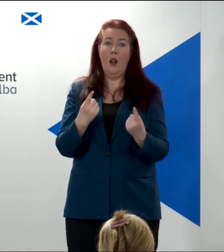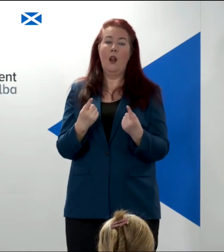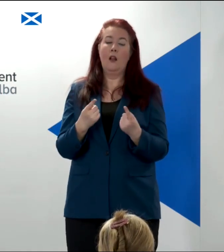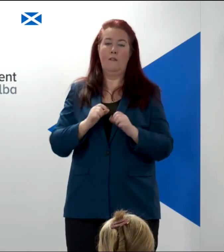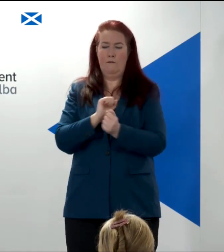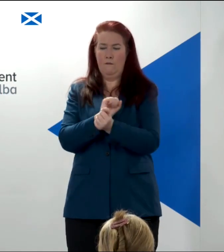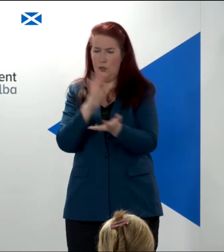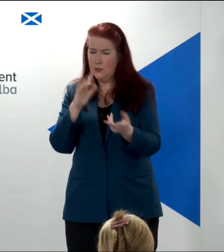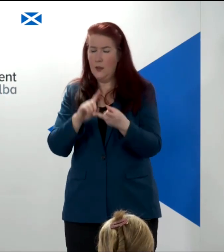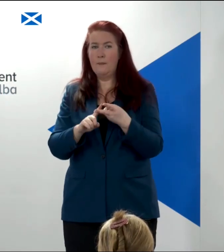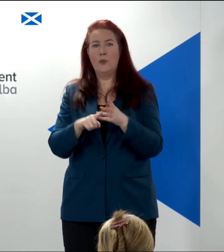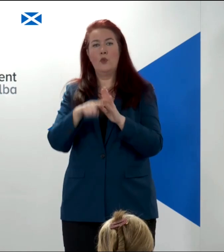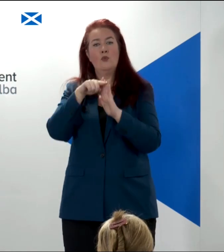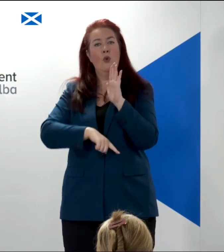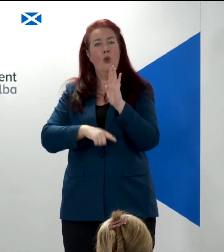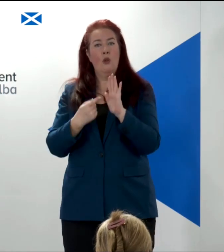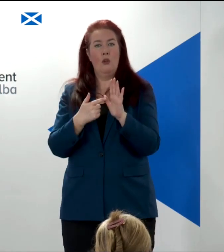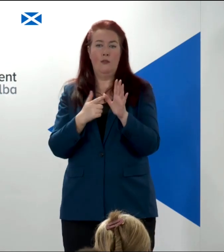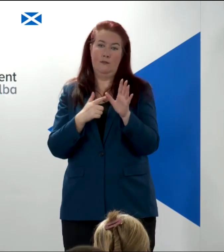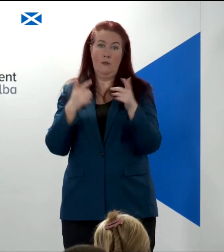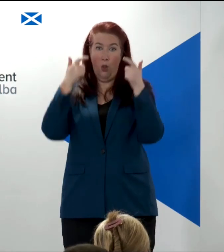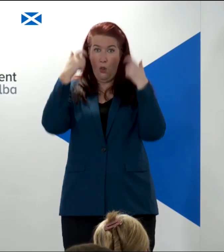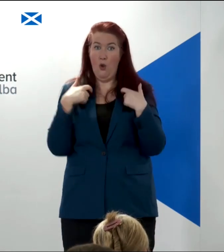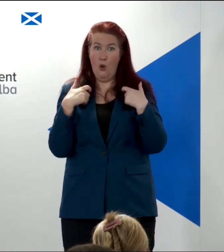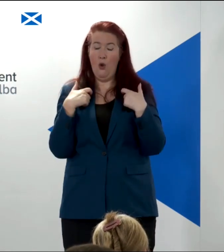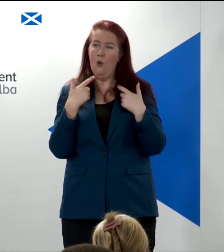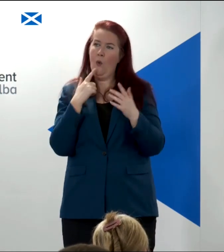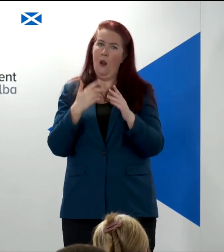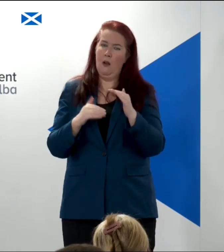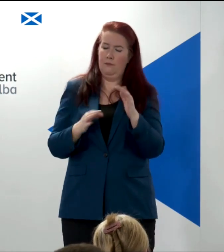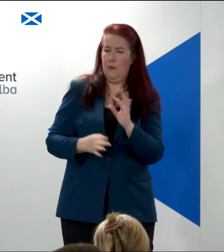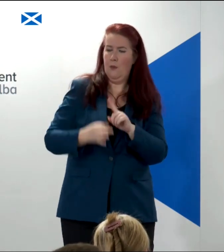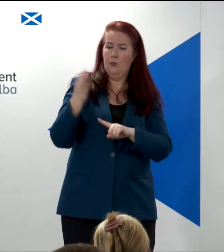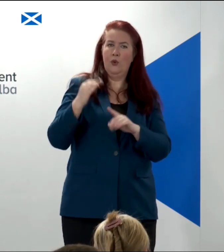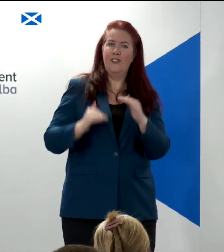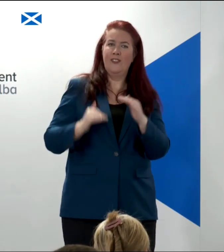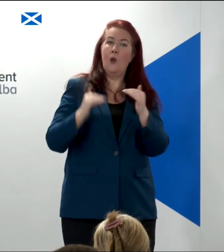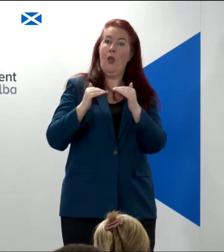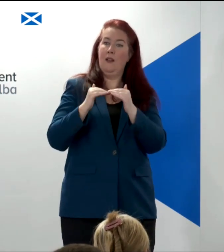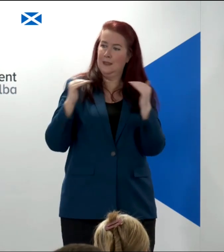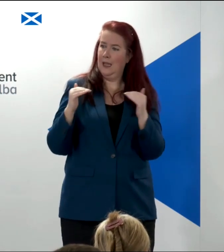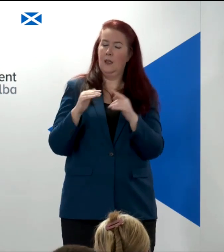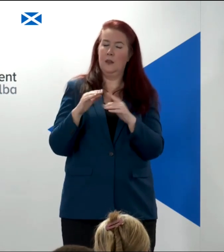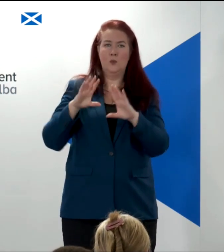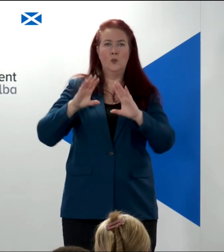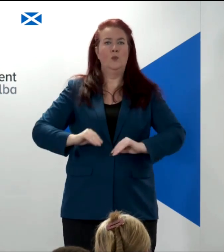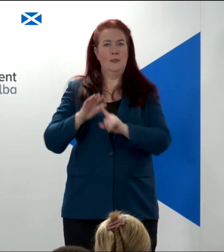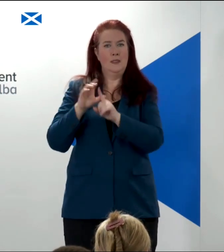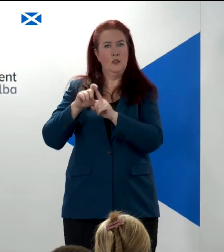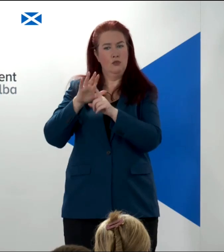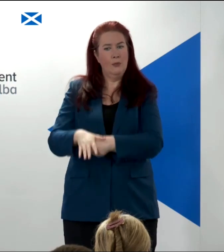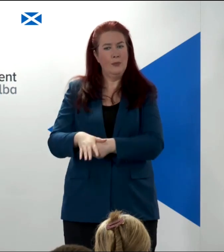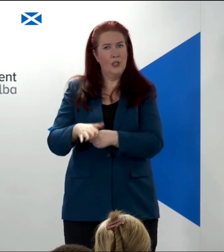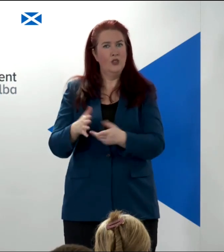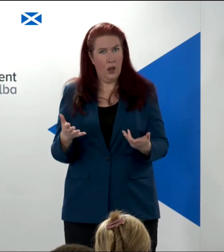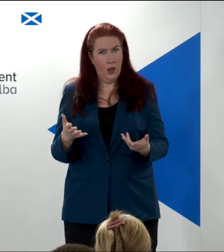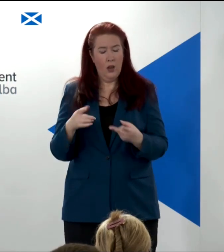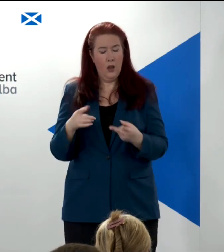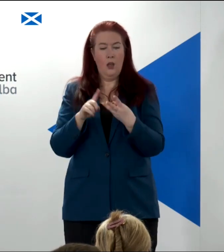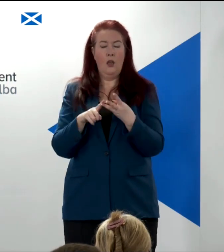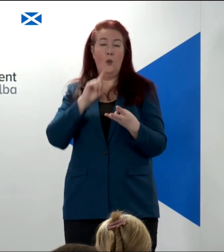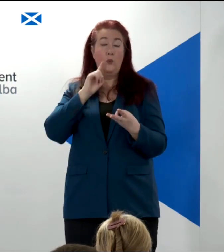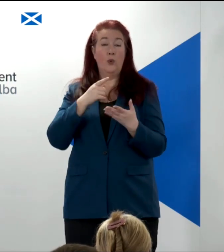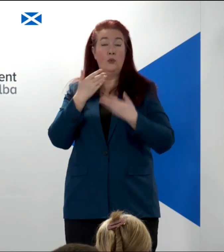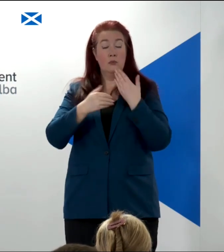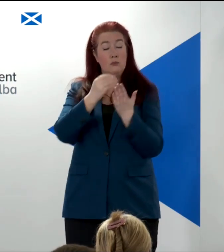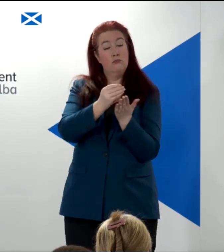law. It would include provisions to enhance equality, prevent discrimination. It would describe the role of some of our